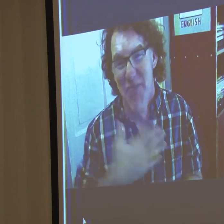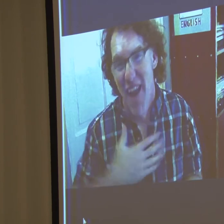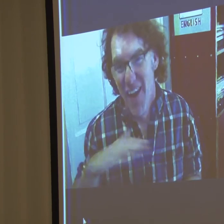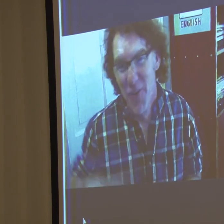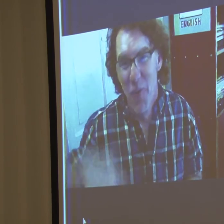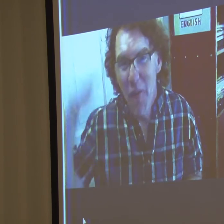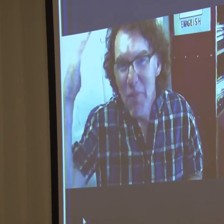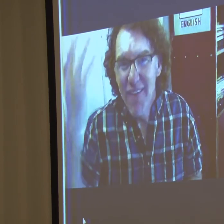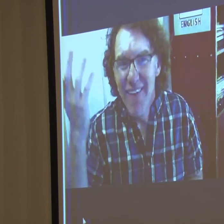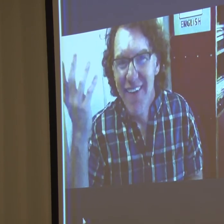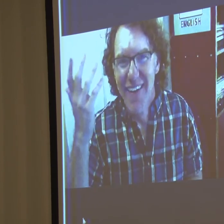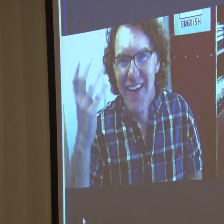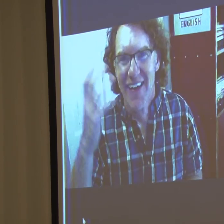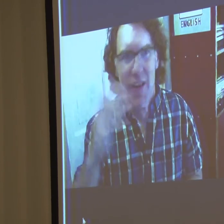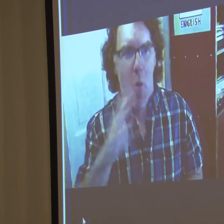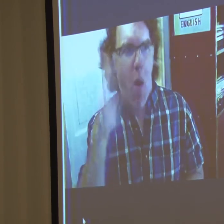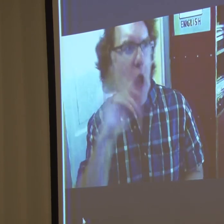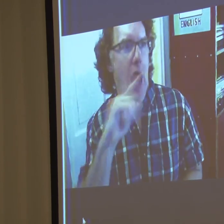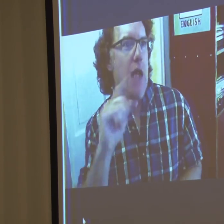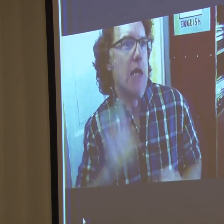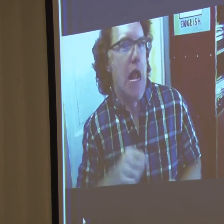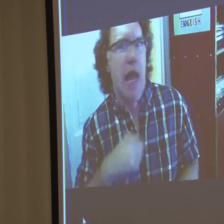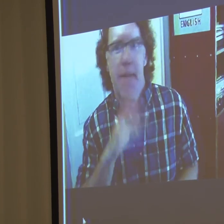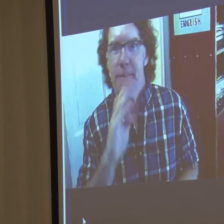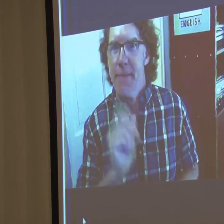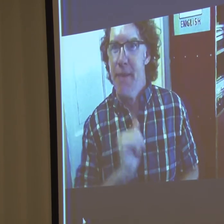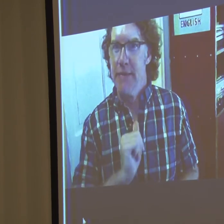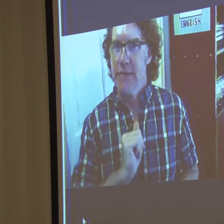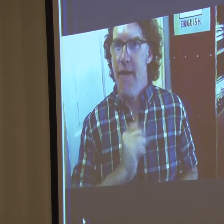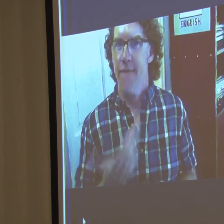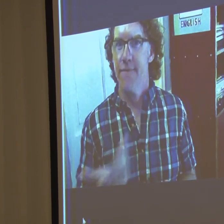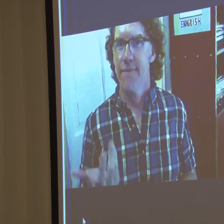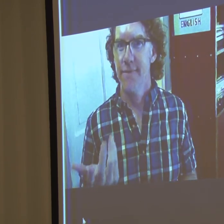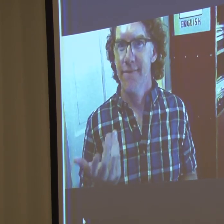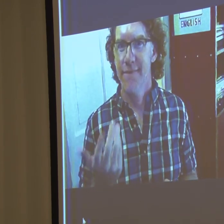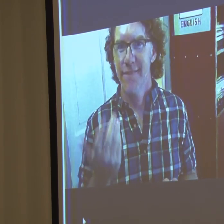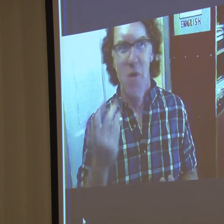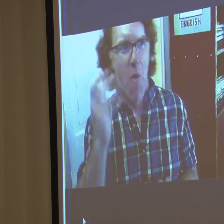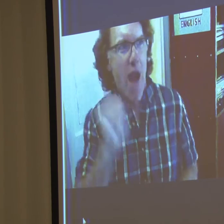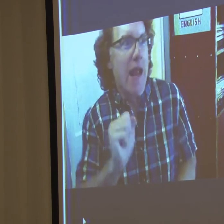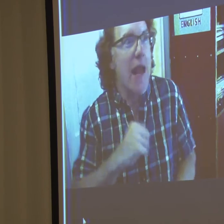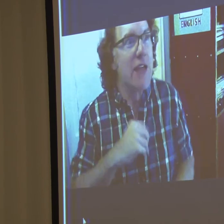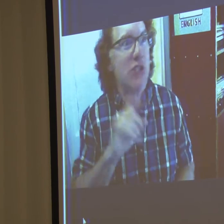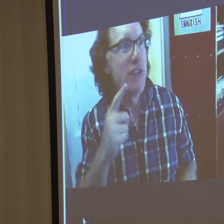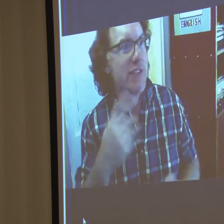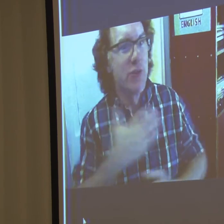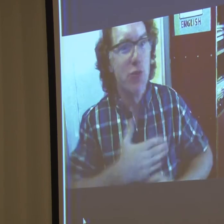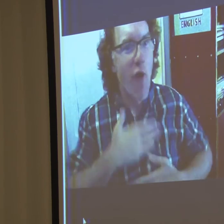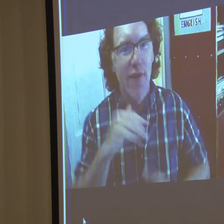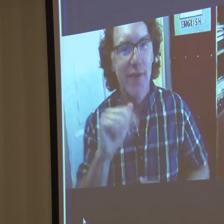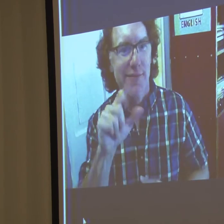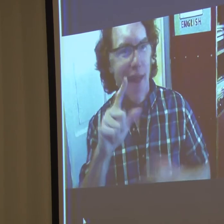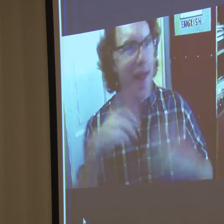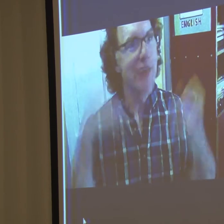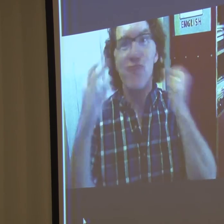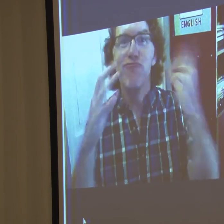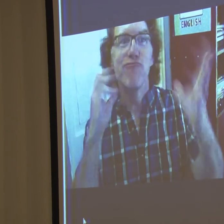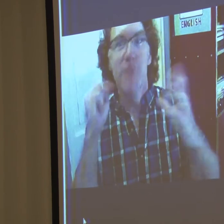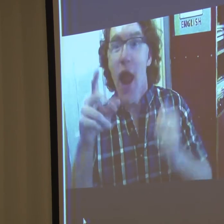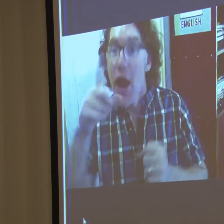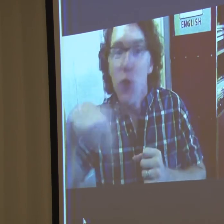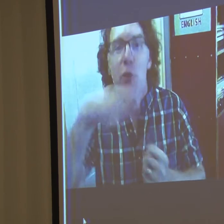And that wasn't something I could ever be. And so it sort of tainted my, you know,